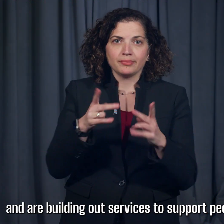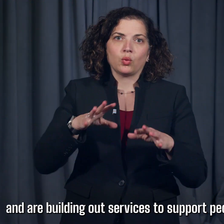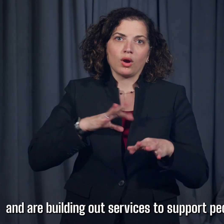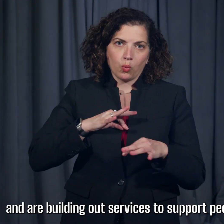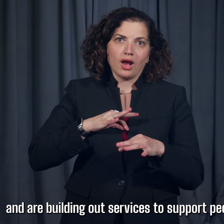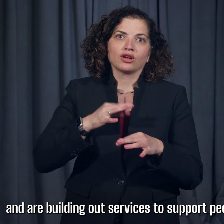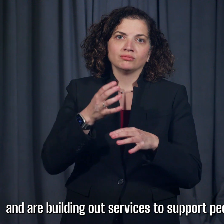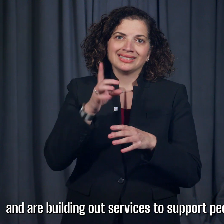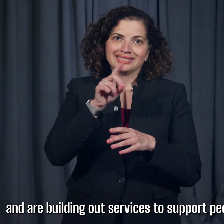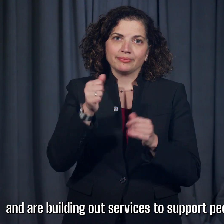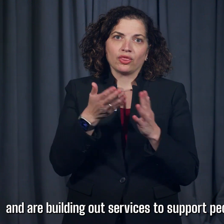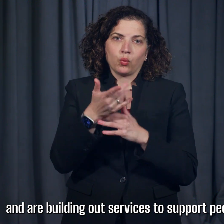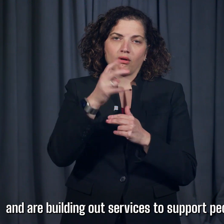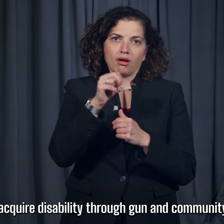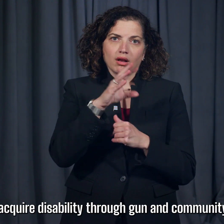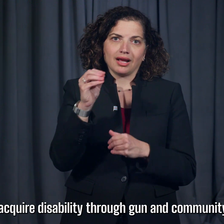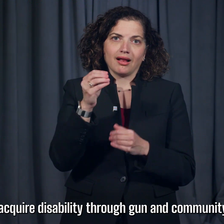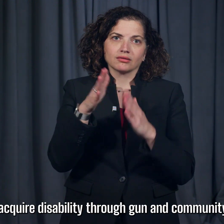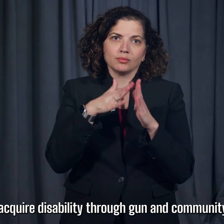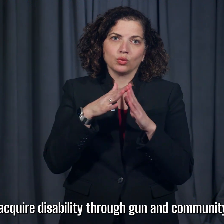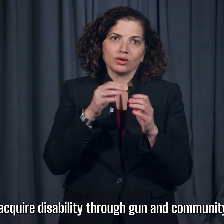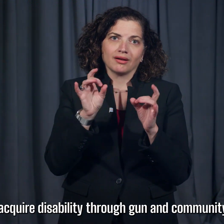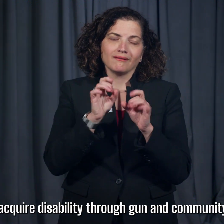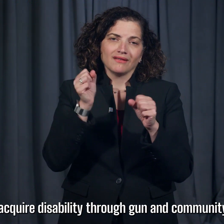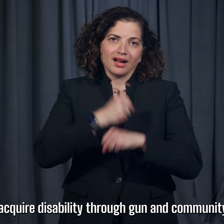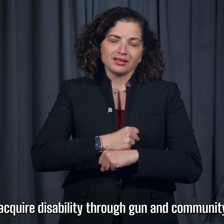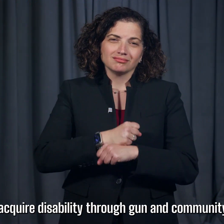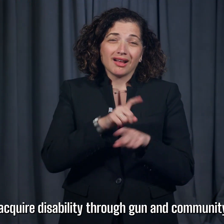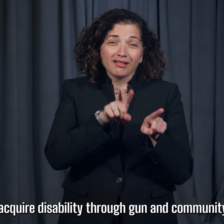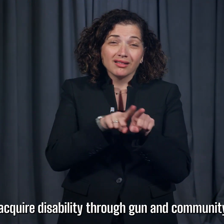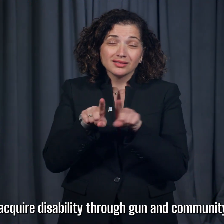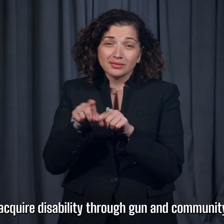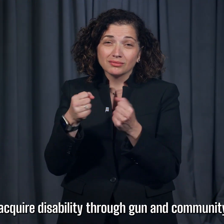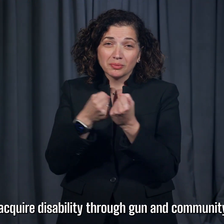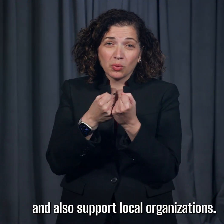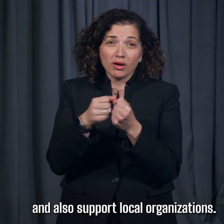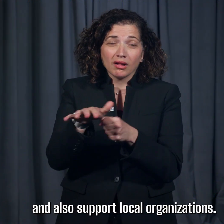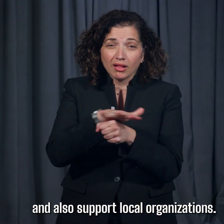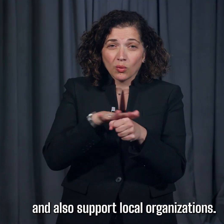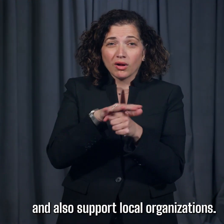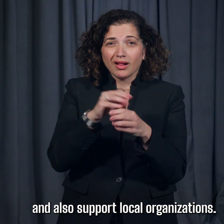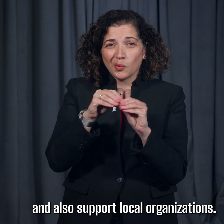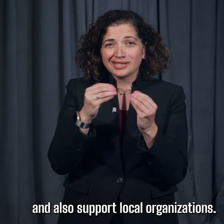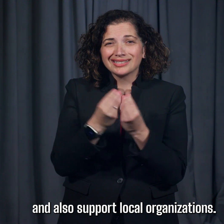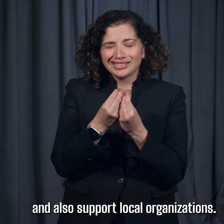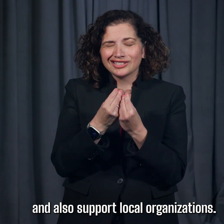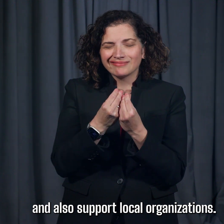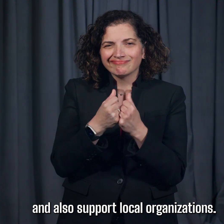out services to support people who acquire disability through gun and community violence and also support local organizations.